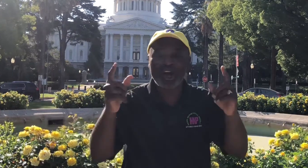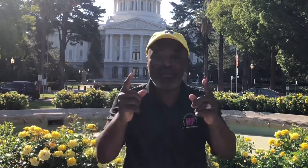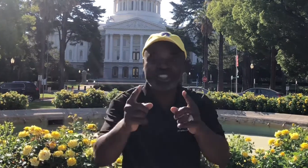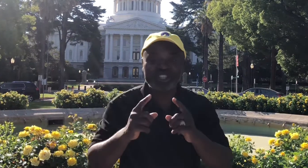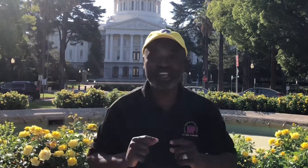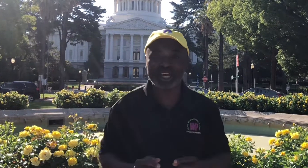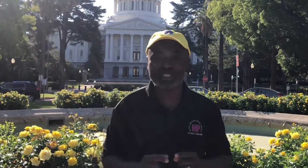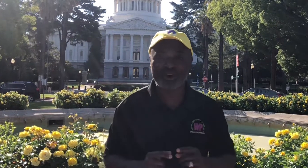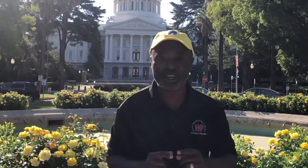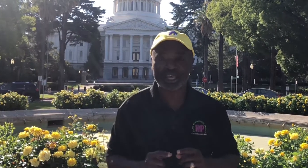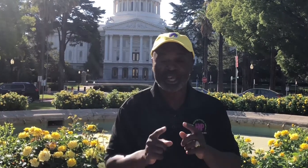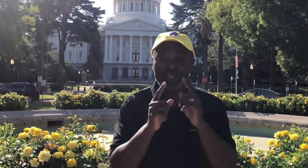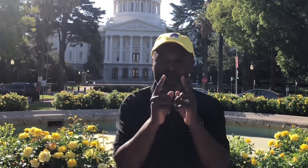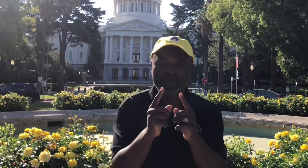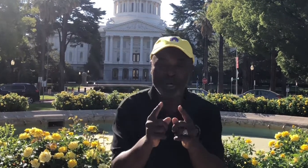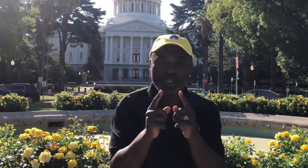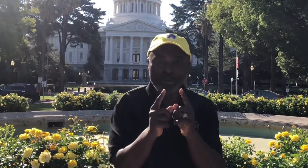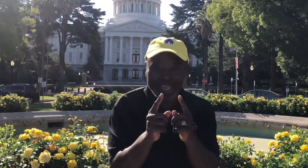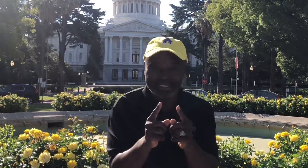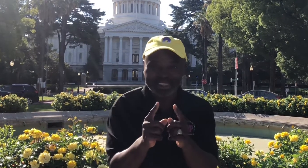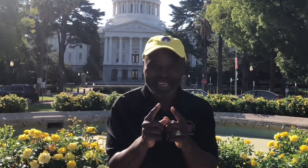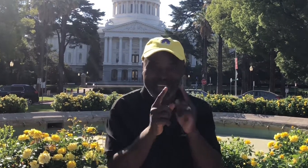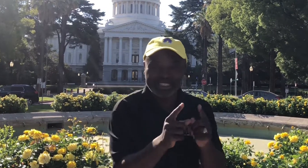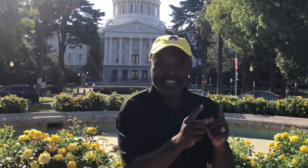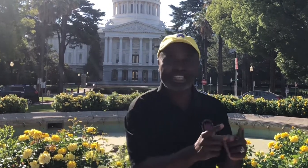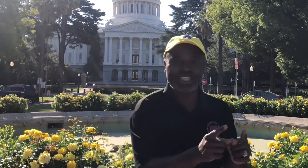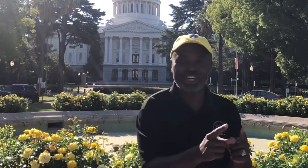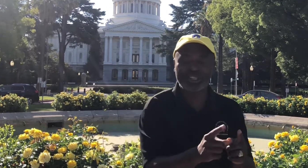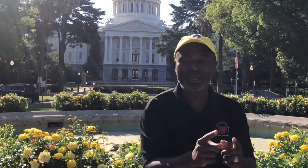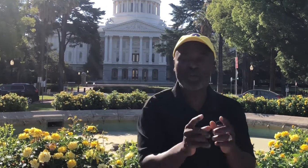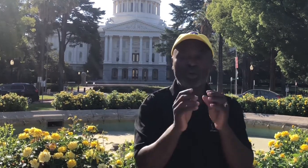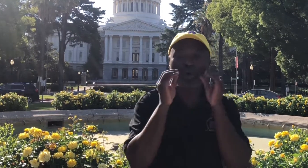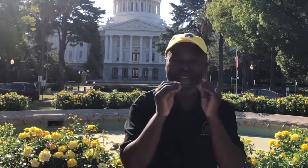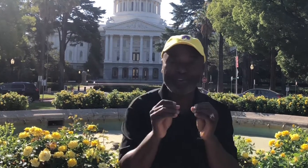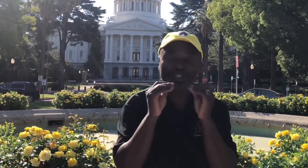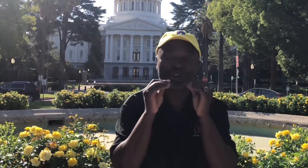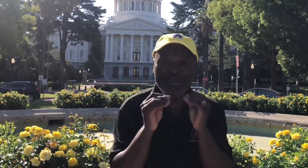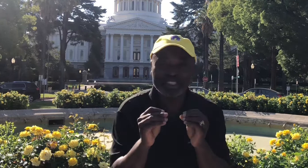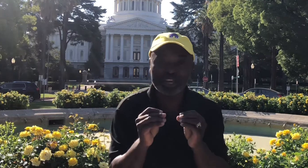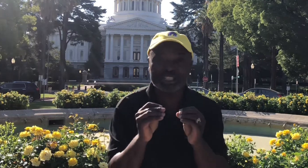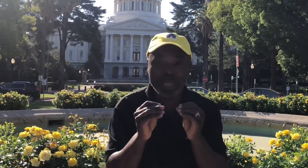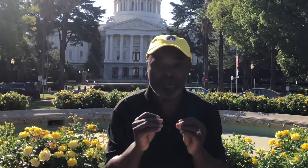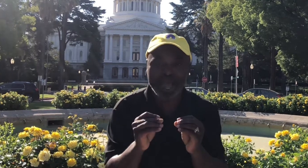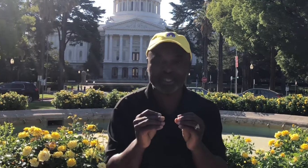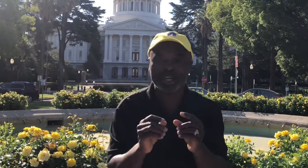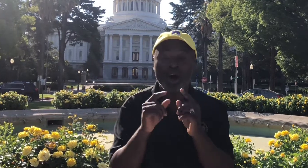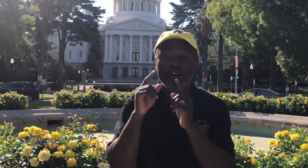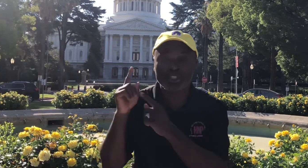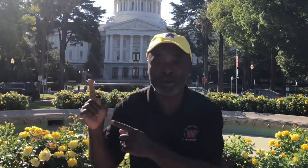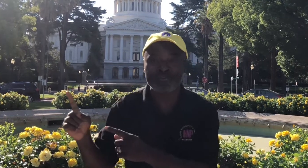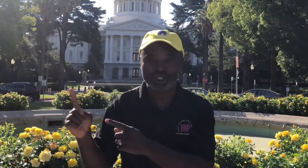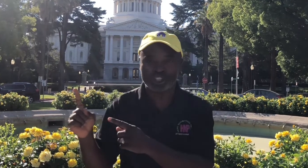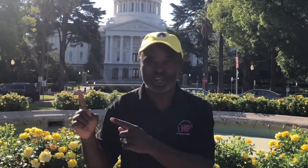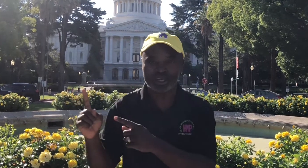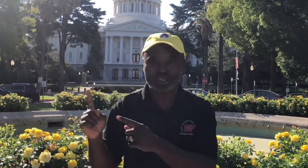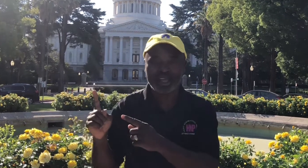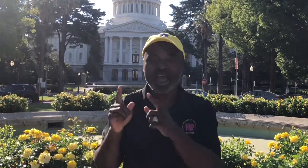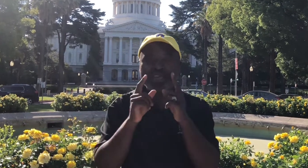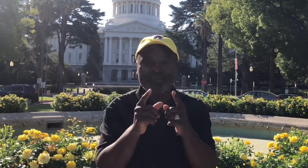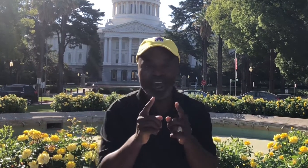Come and join us, folks. The people you meet at this session could have a tremendous impact on your future. I invite